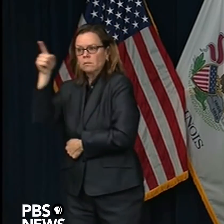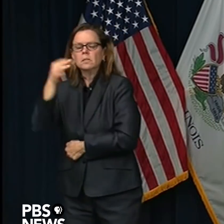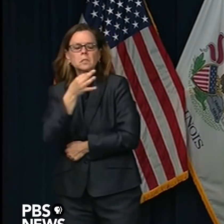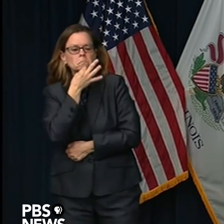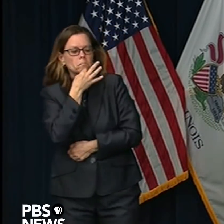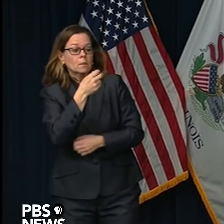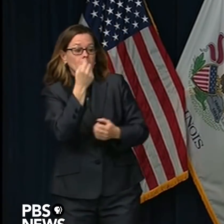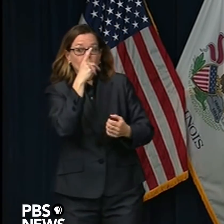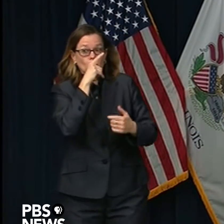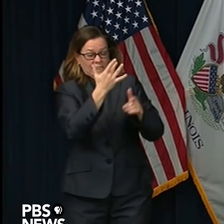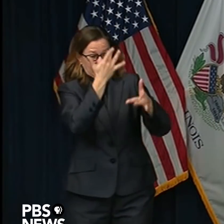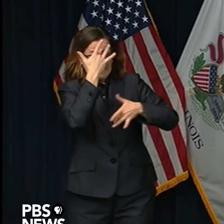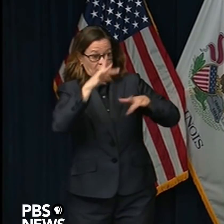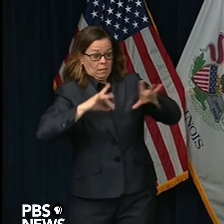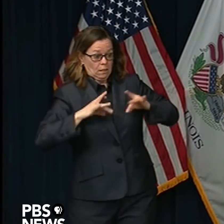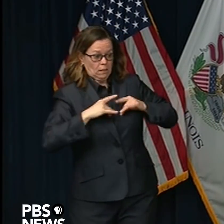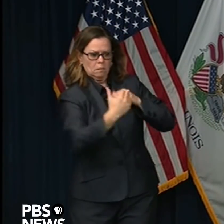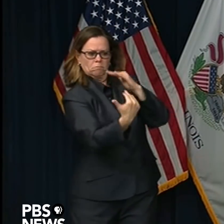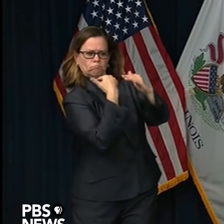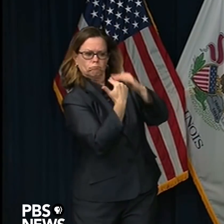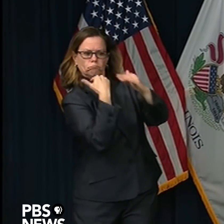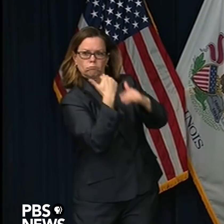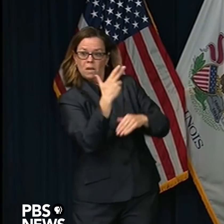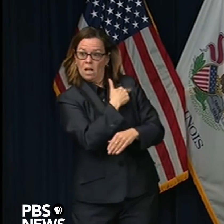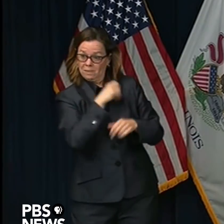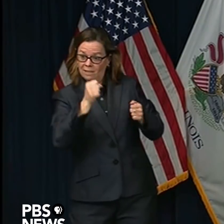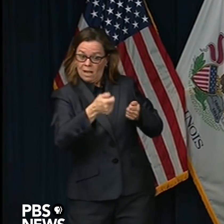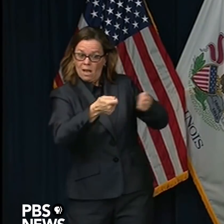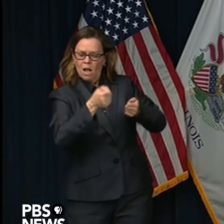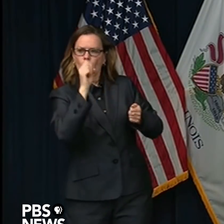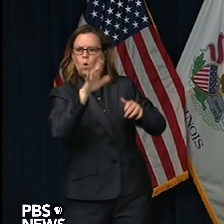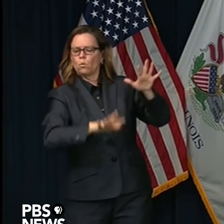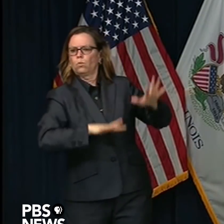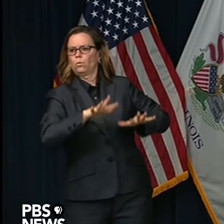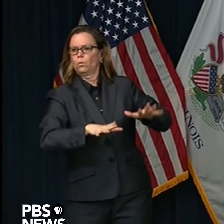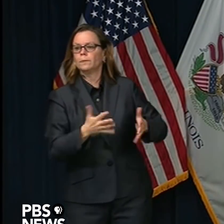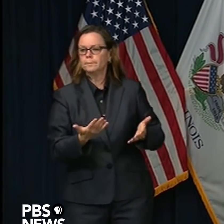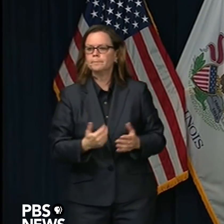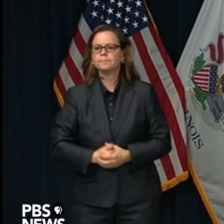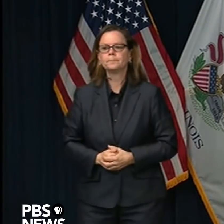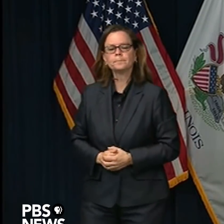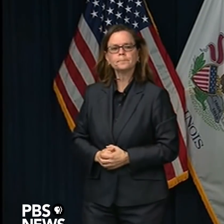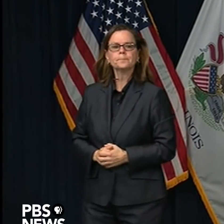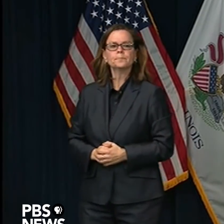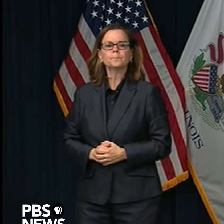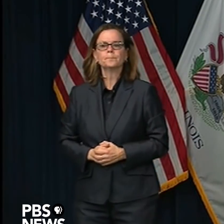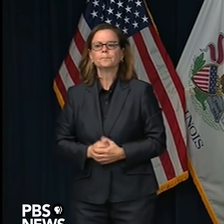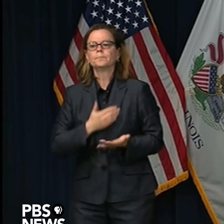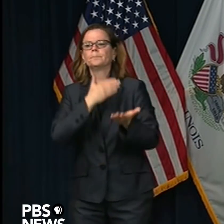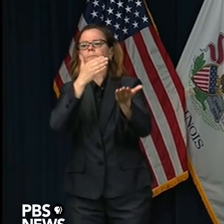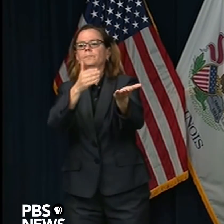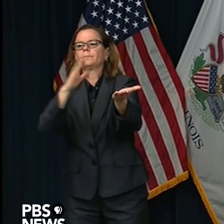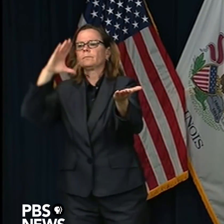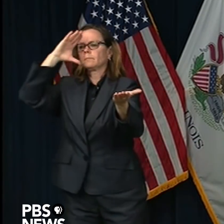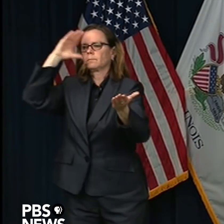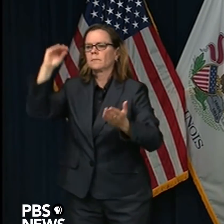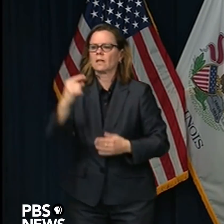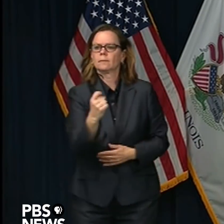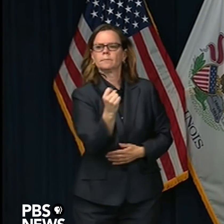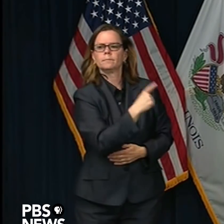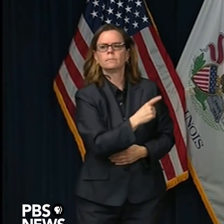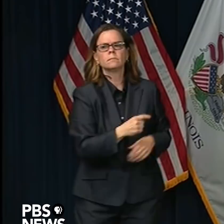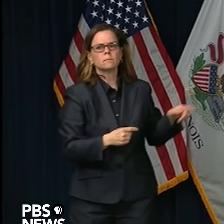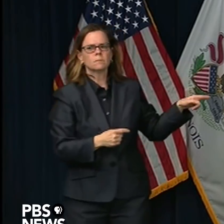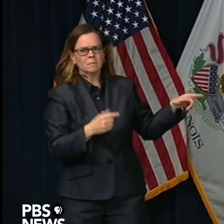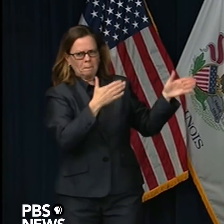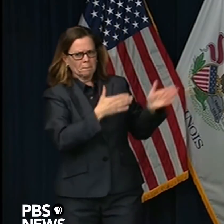that they're working to ramp up testing sites in the African-American community. You are well aware of Chicago's situation. What is being done here